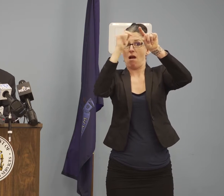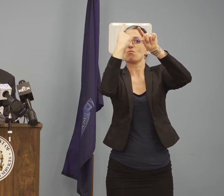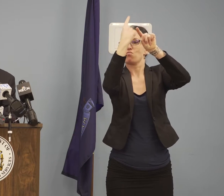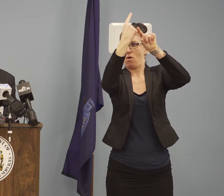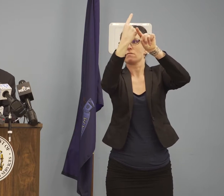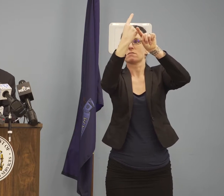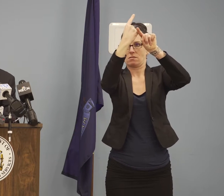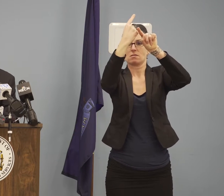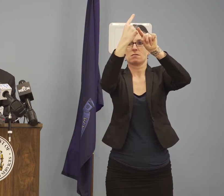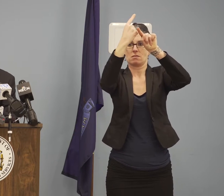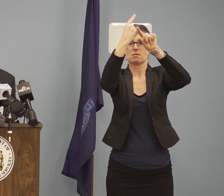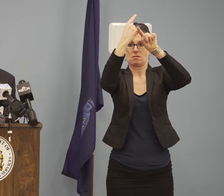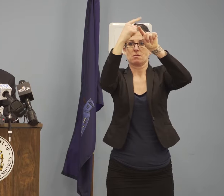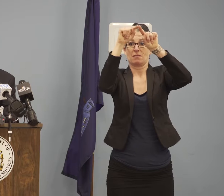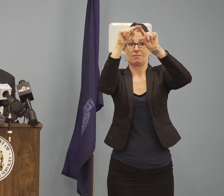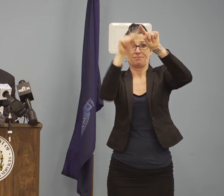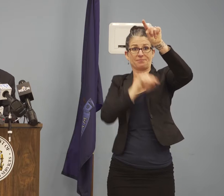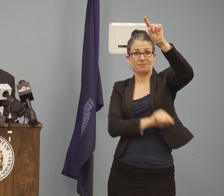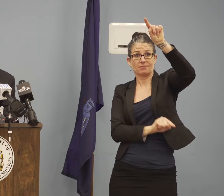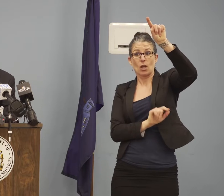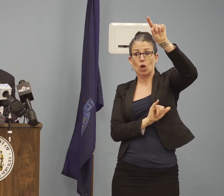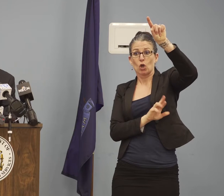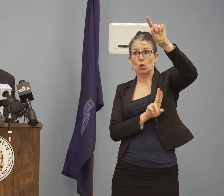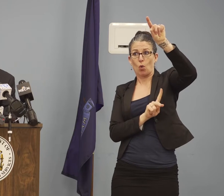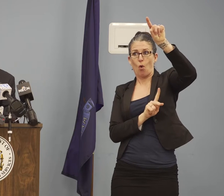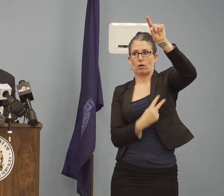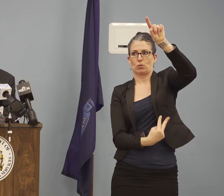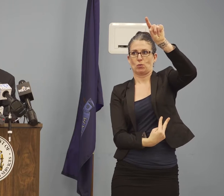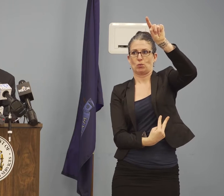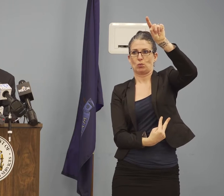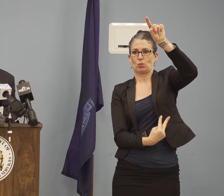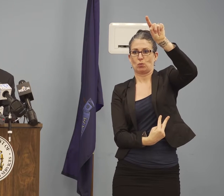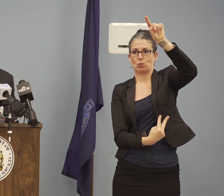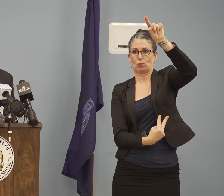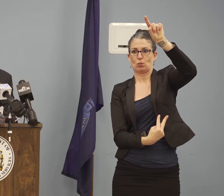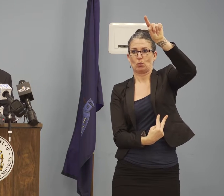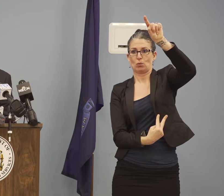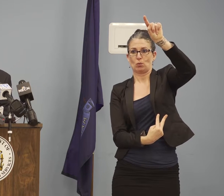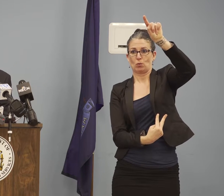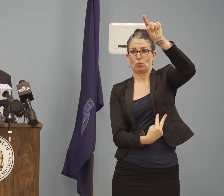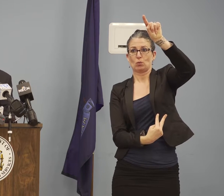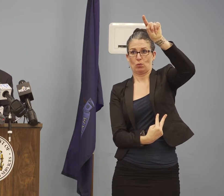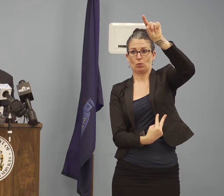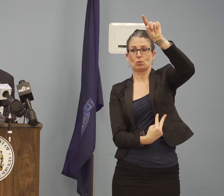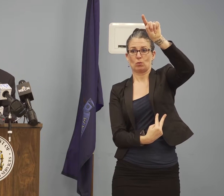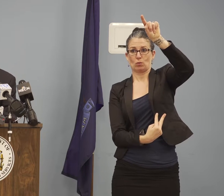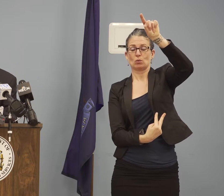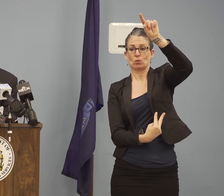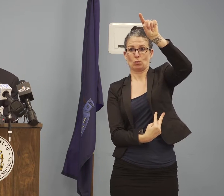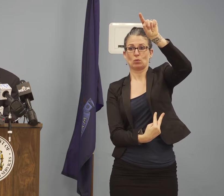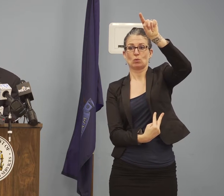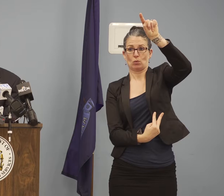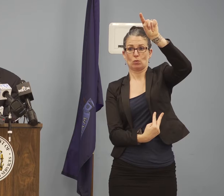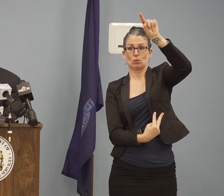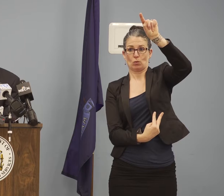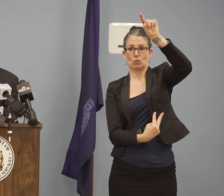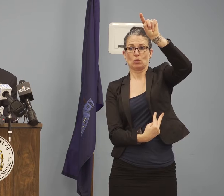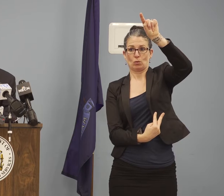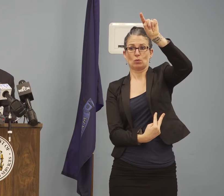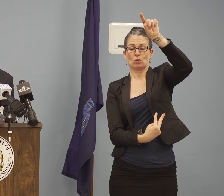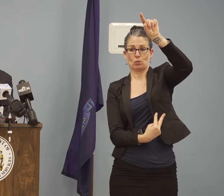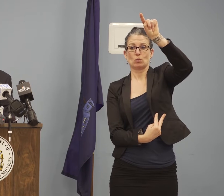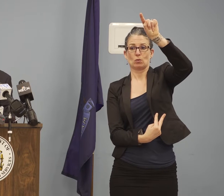York County, two cases. And as of right now, eight cases are under investigation.